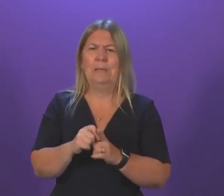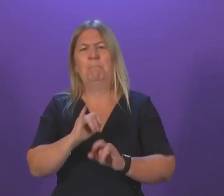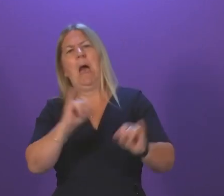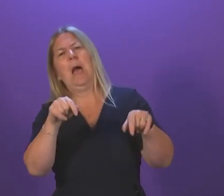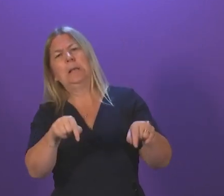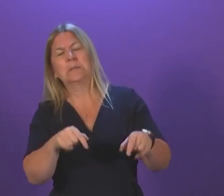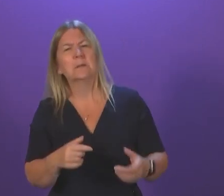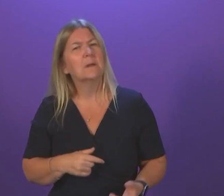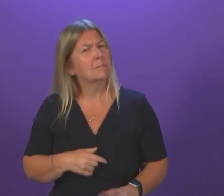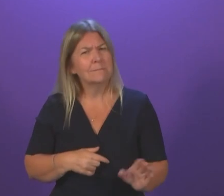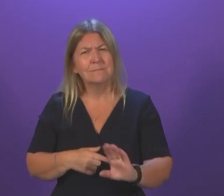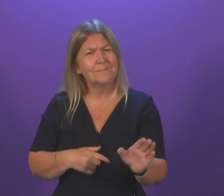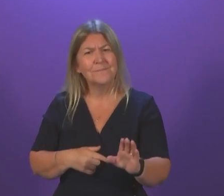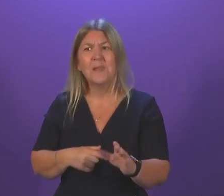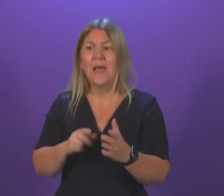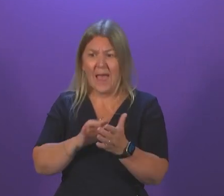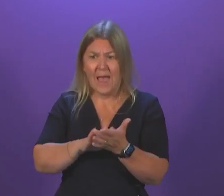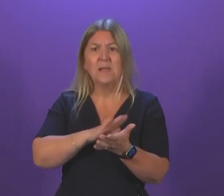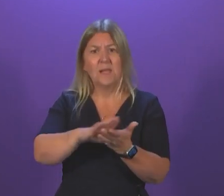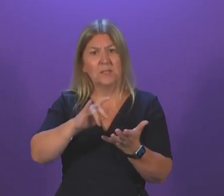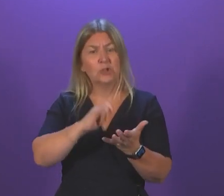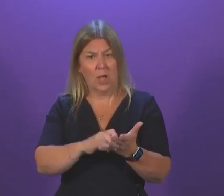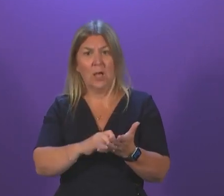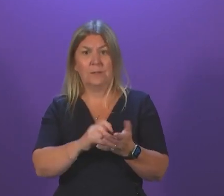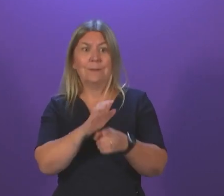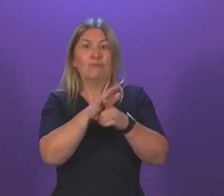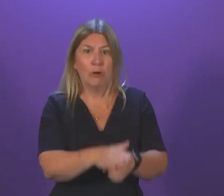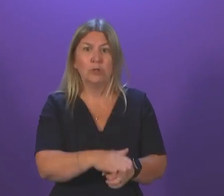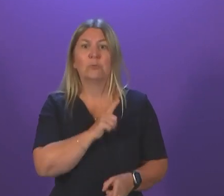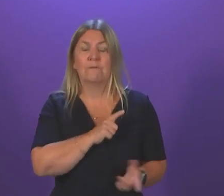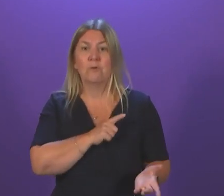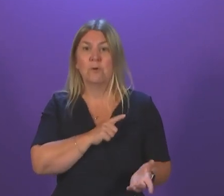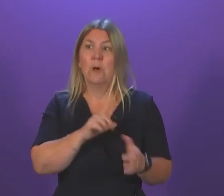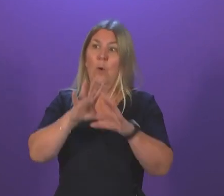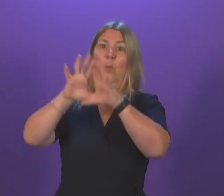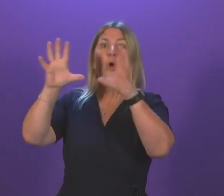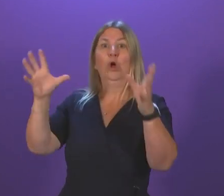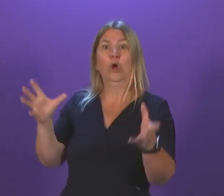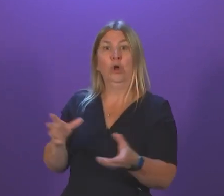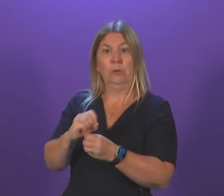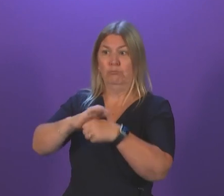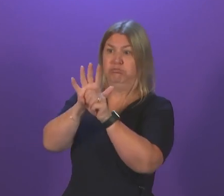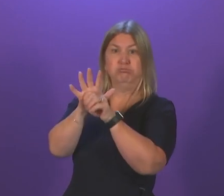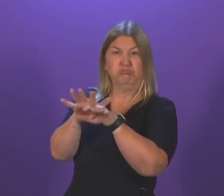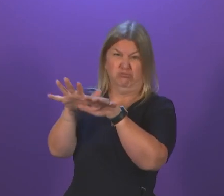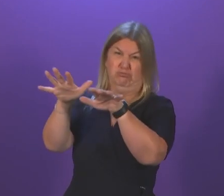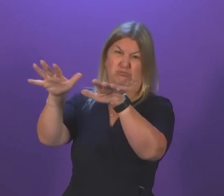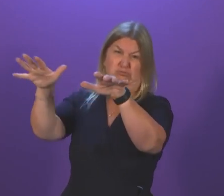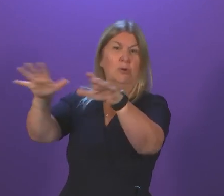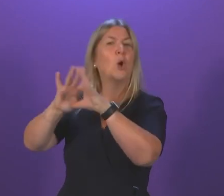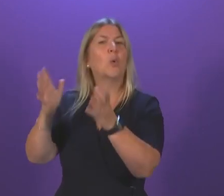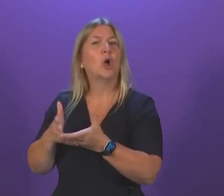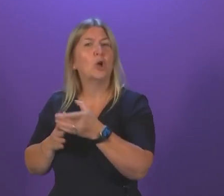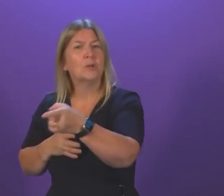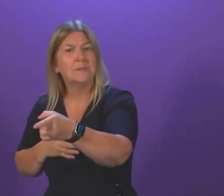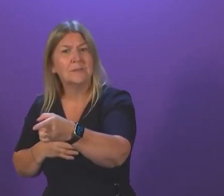Health Service is under pressure because of a global pandemic. So I think it is important, not least in the interest of those working hard